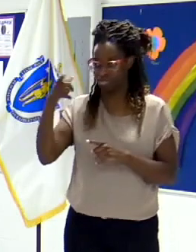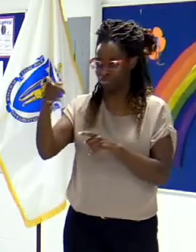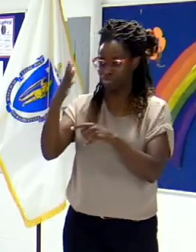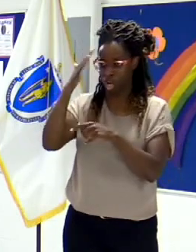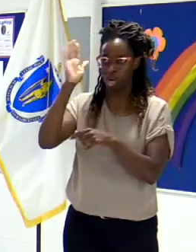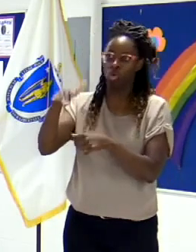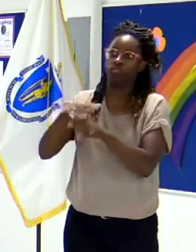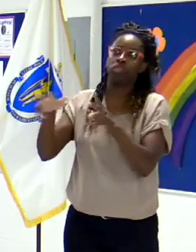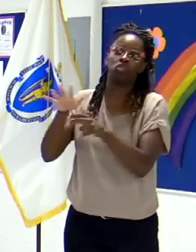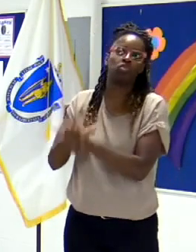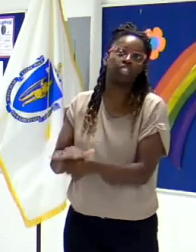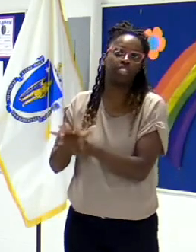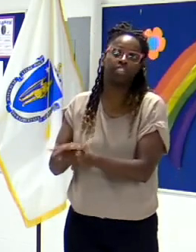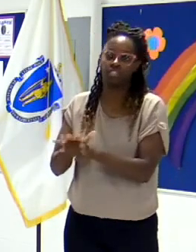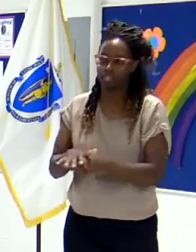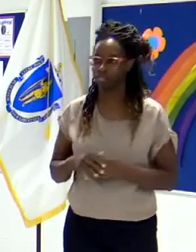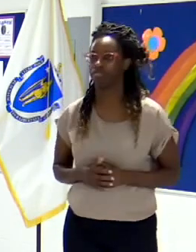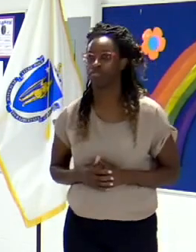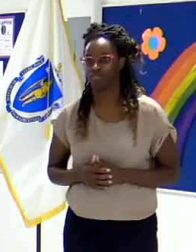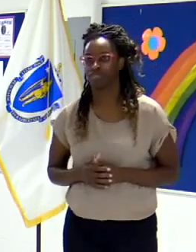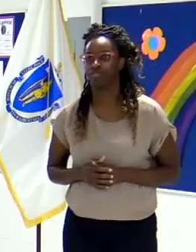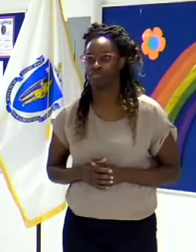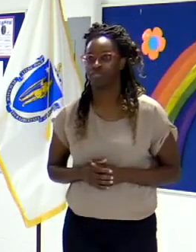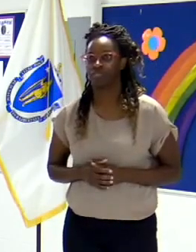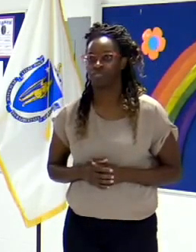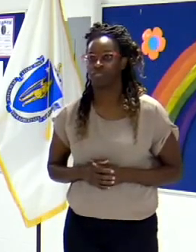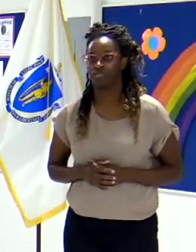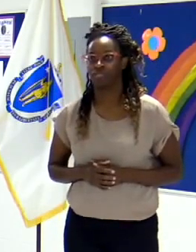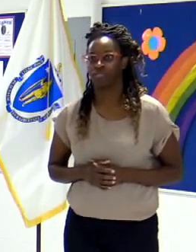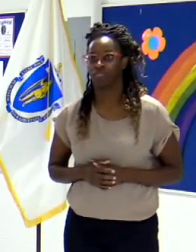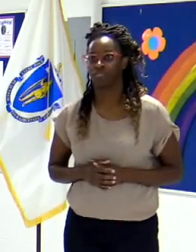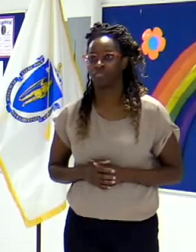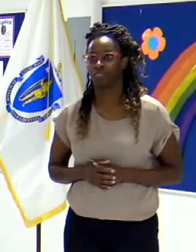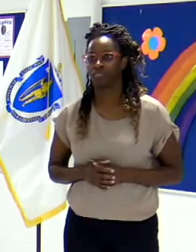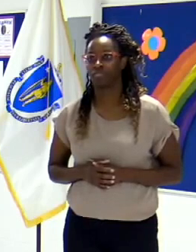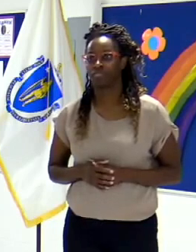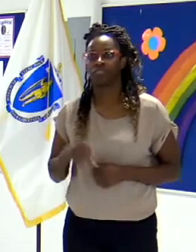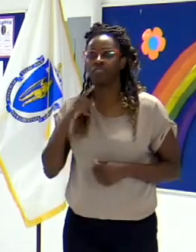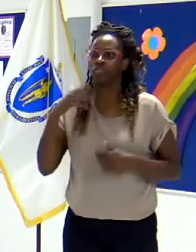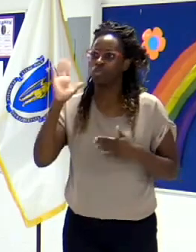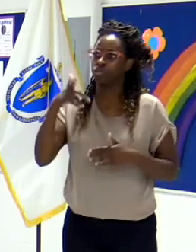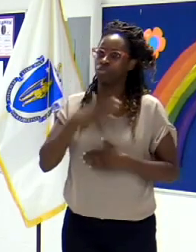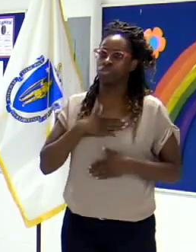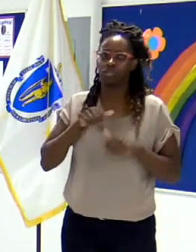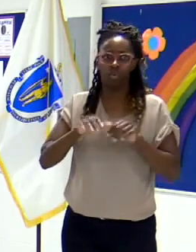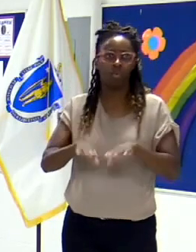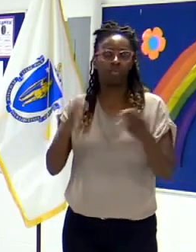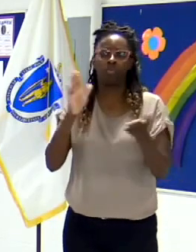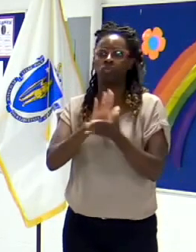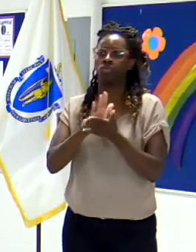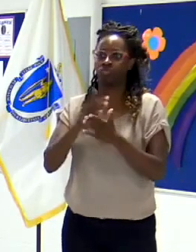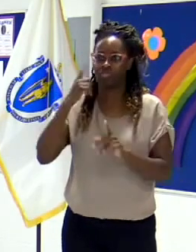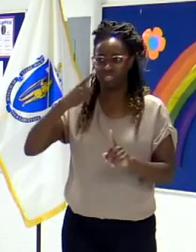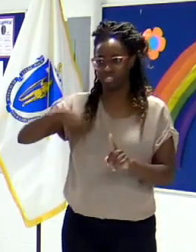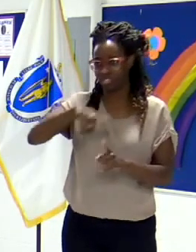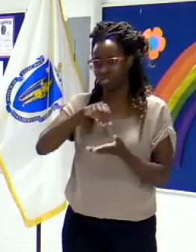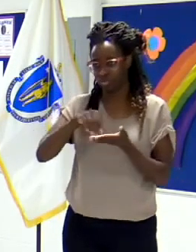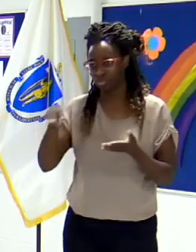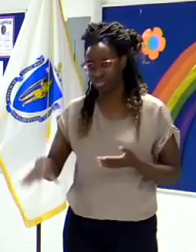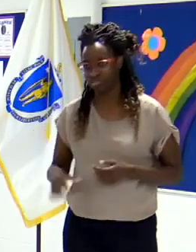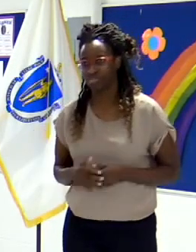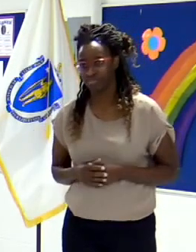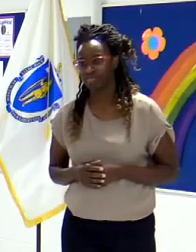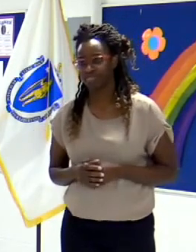recent call for you guys to come out see our school, we really appreciate it and we're just thankful that you recognize all the hard work and effort that